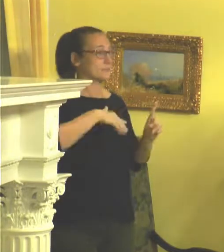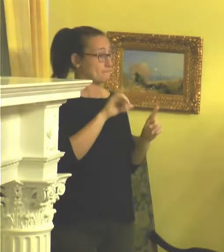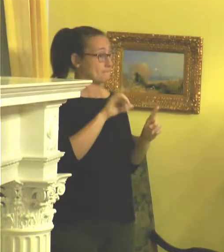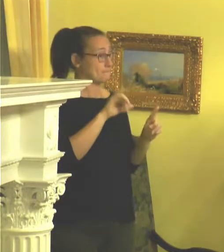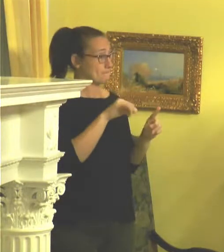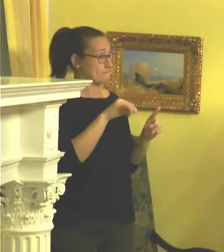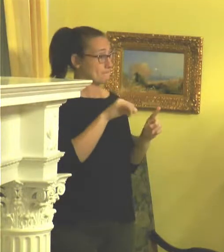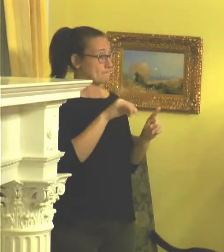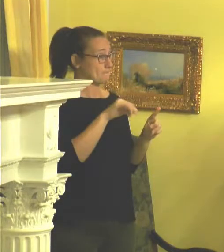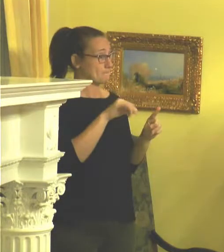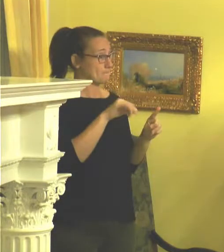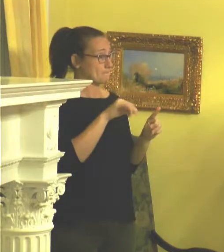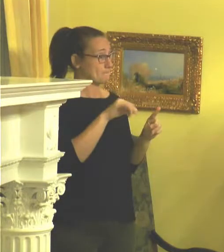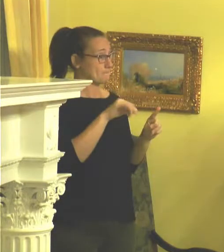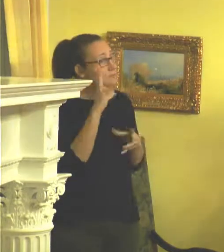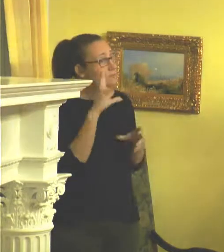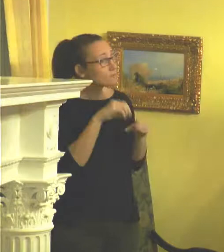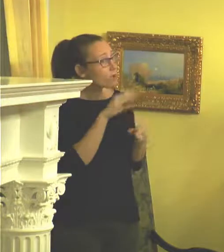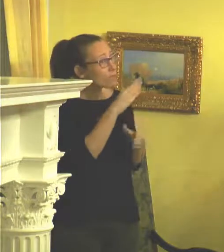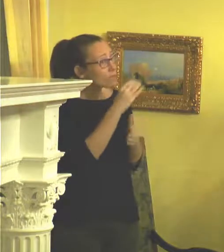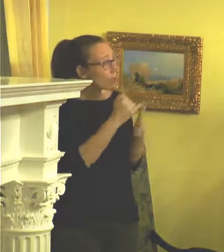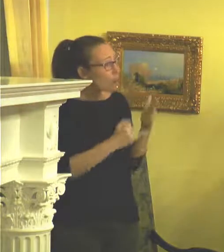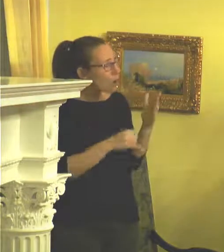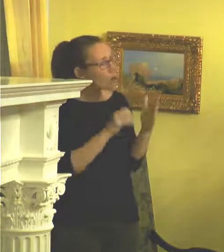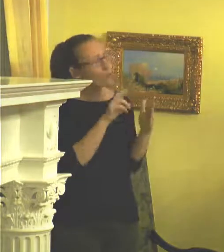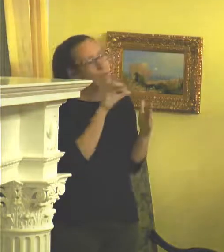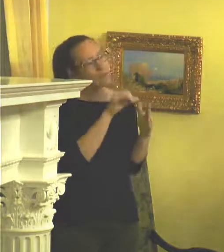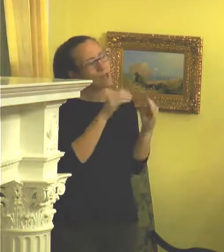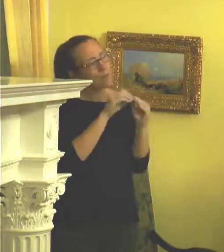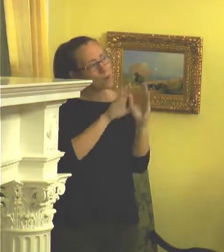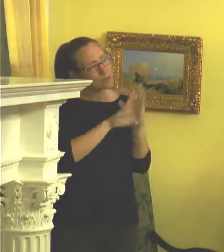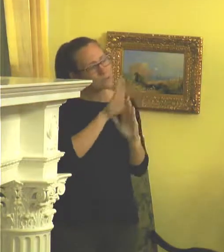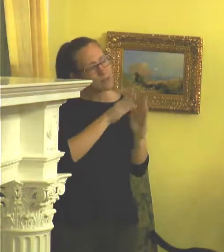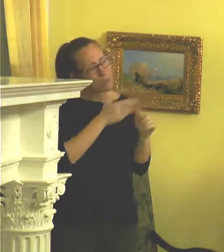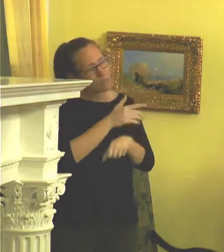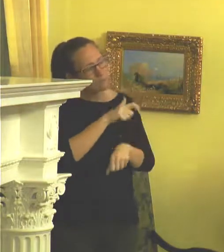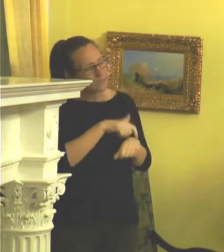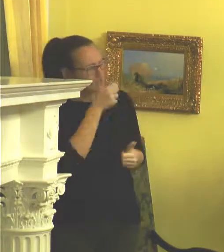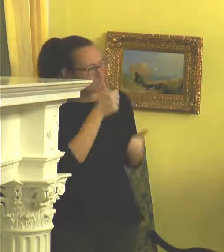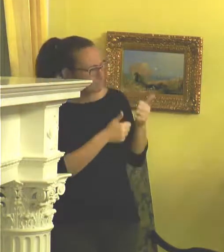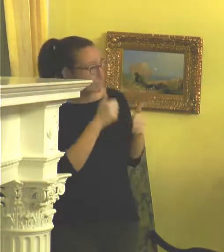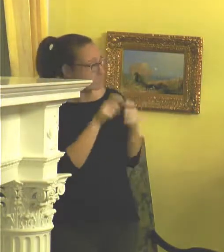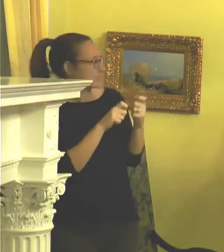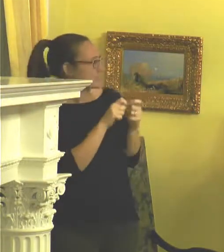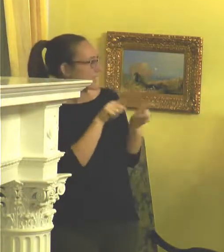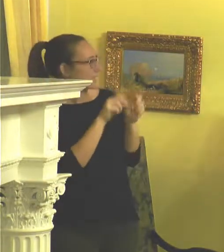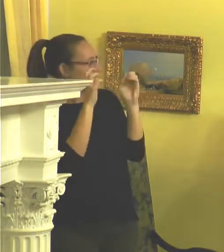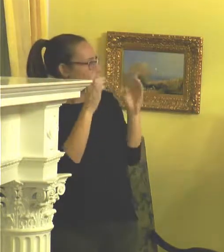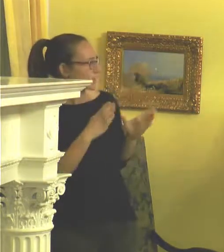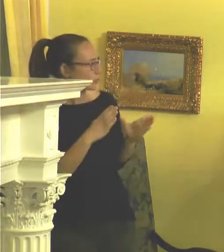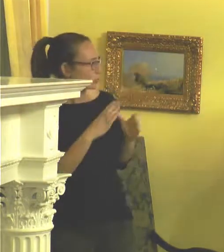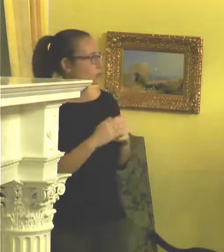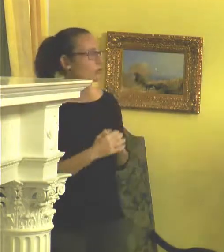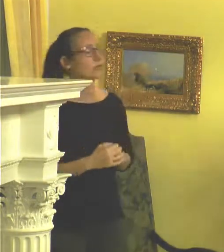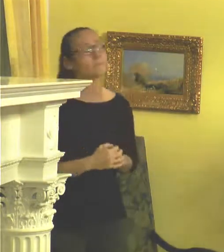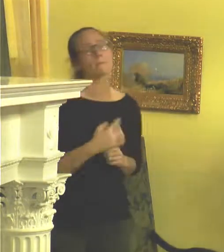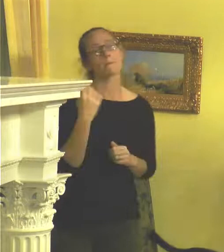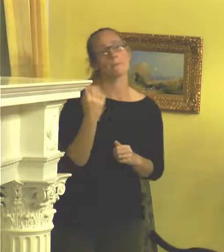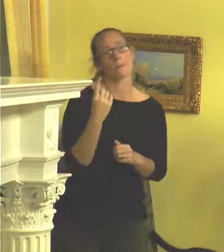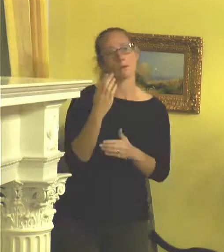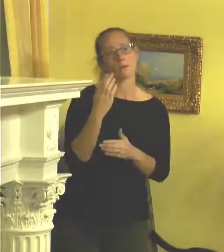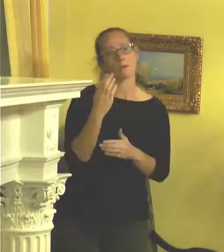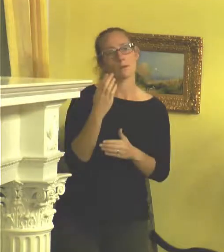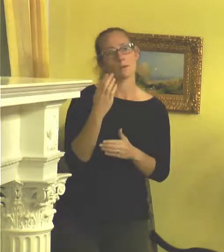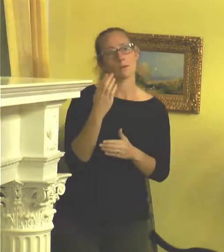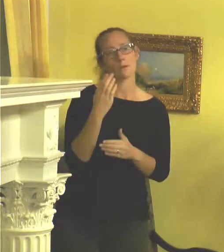been something that's always been part of your art? that more developed over time, especially as an educator? It's always been a part of my